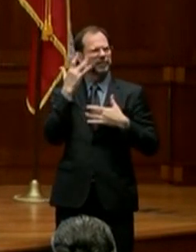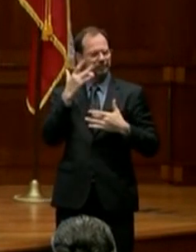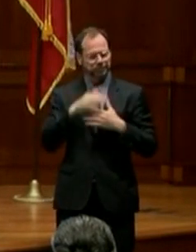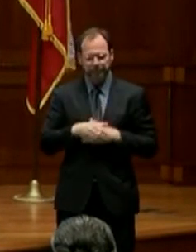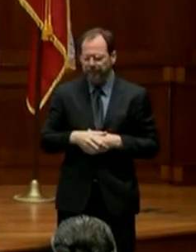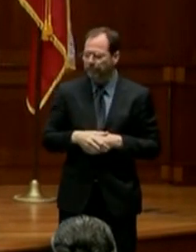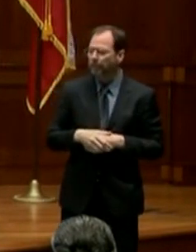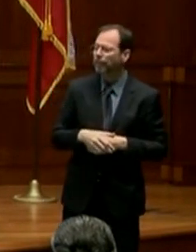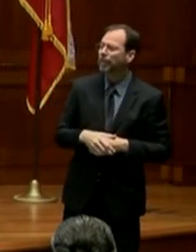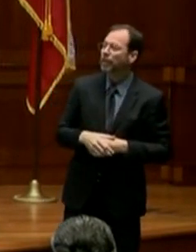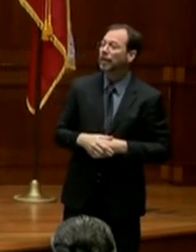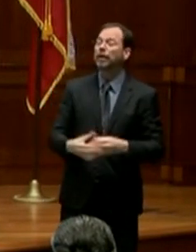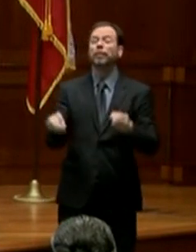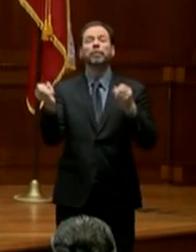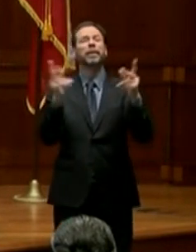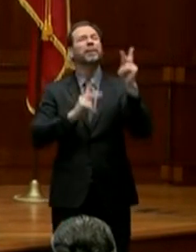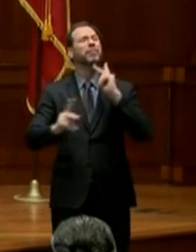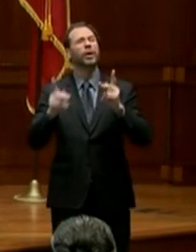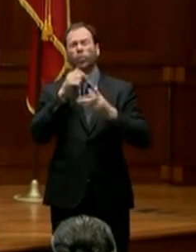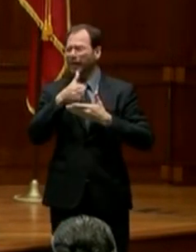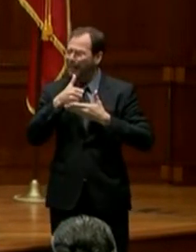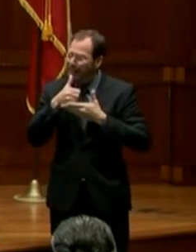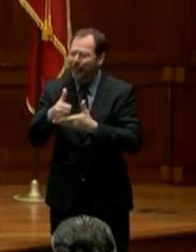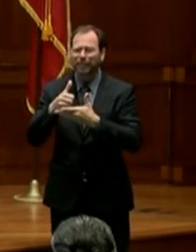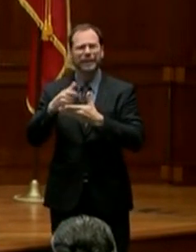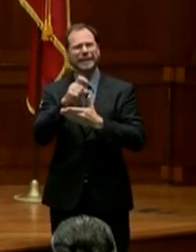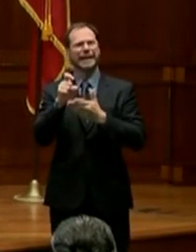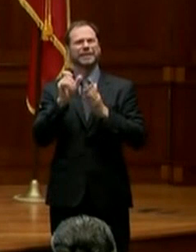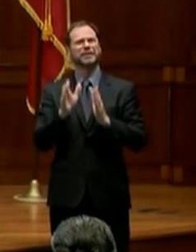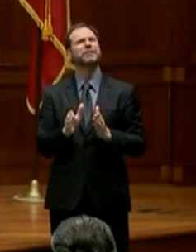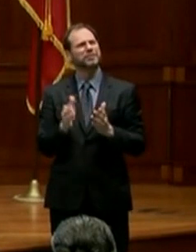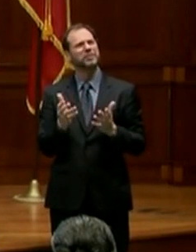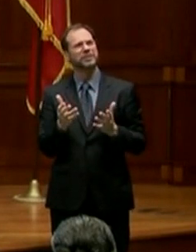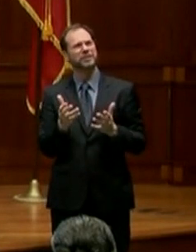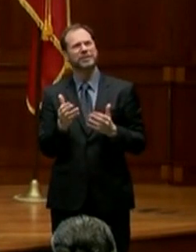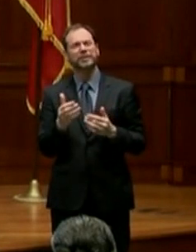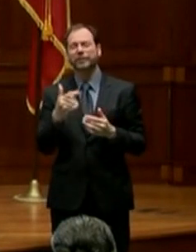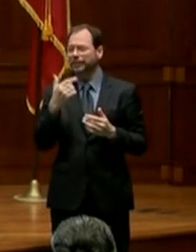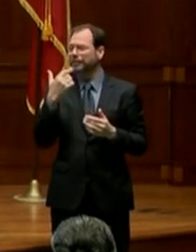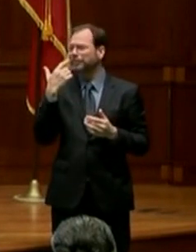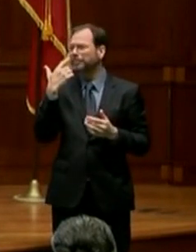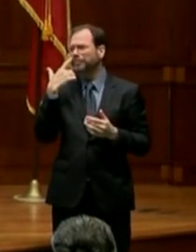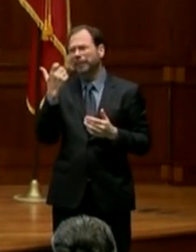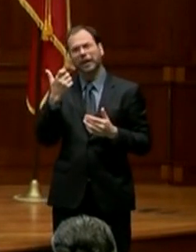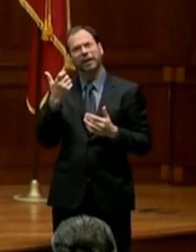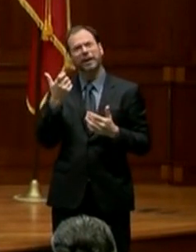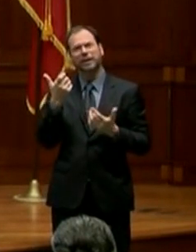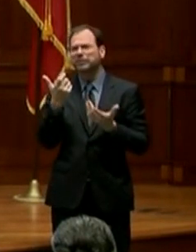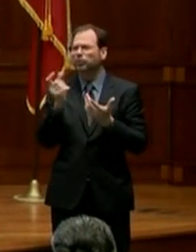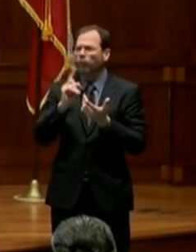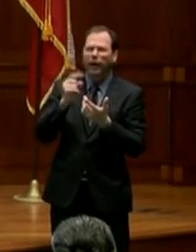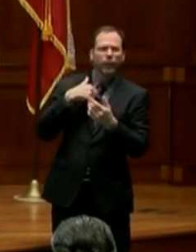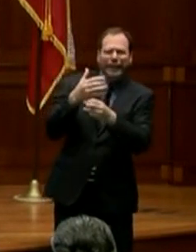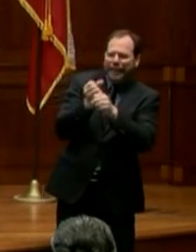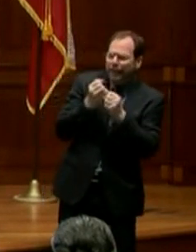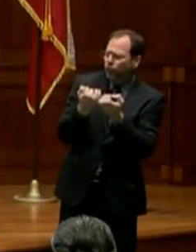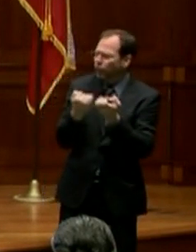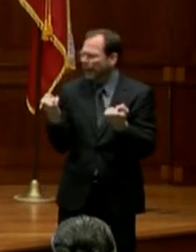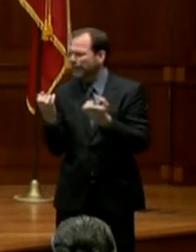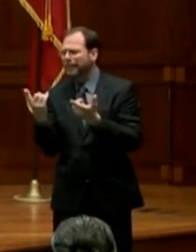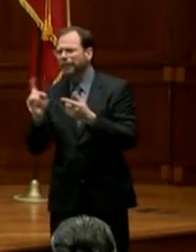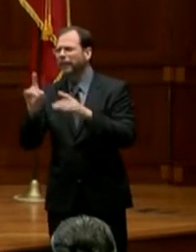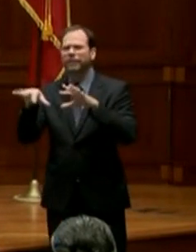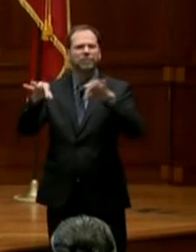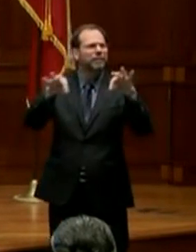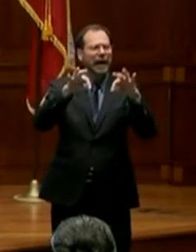individuals are helping Texas, especially with the increase in the number of supplies that we can provide to those